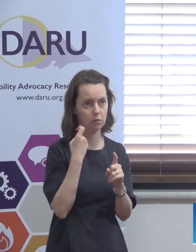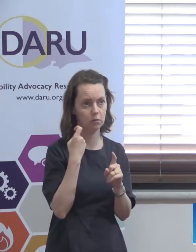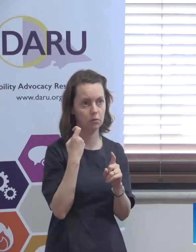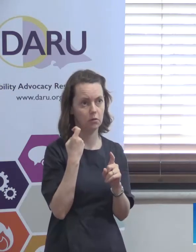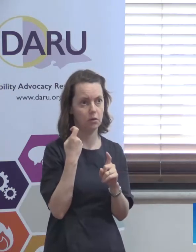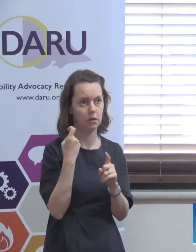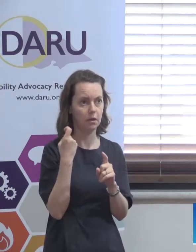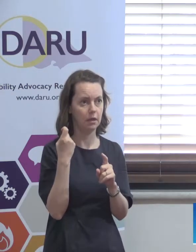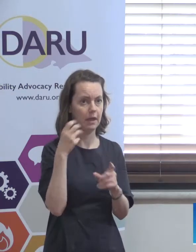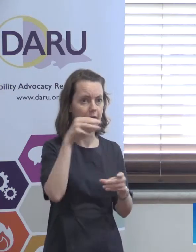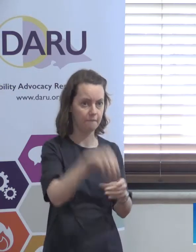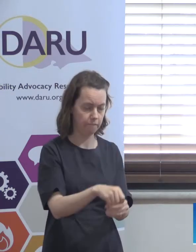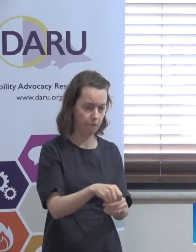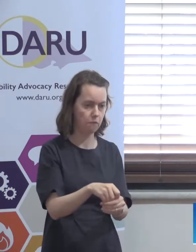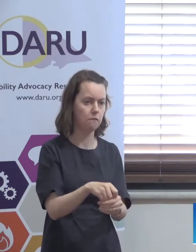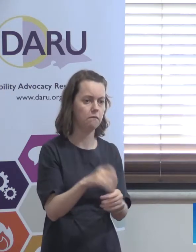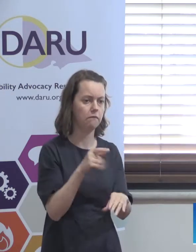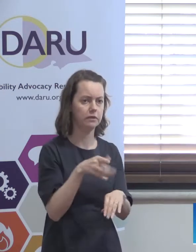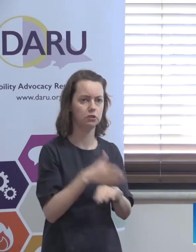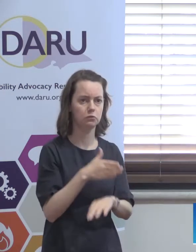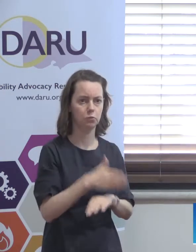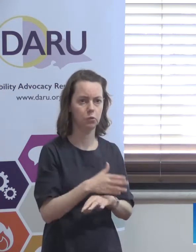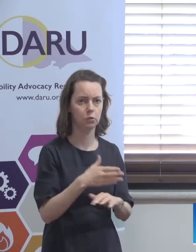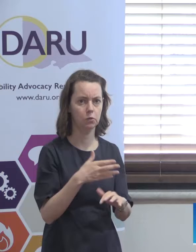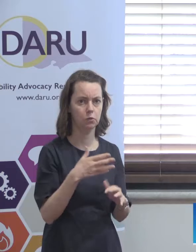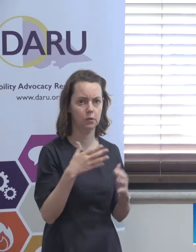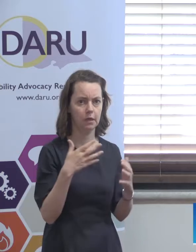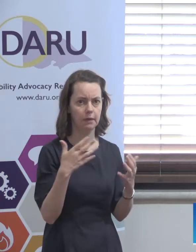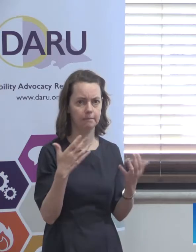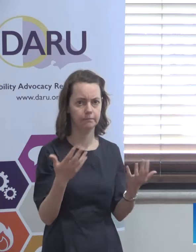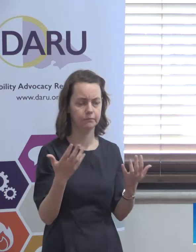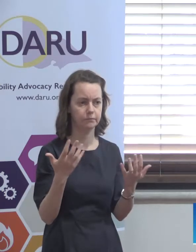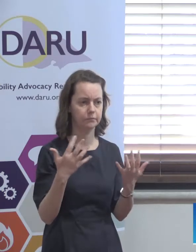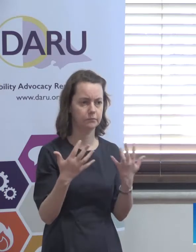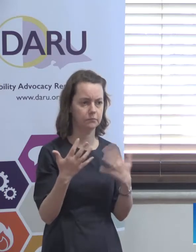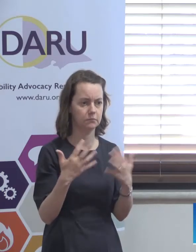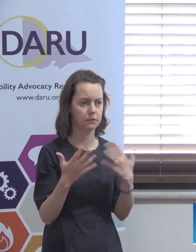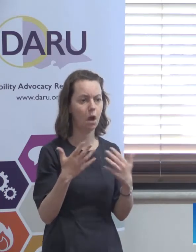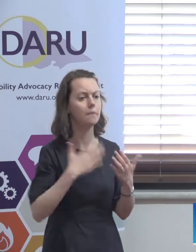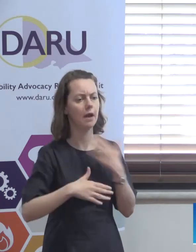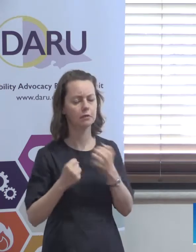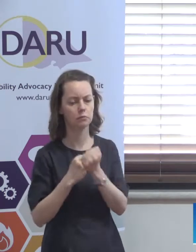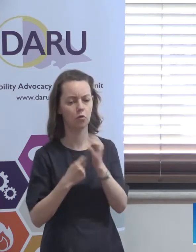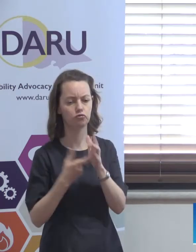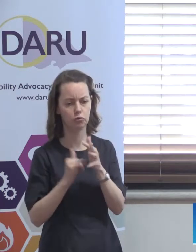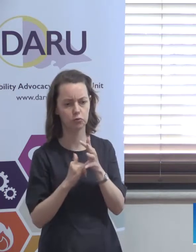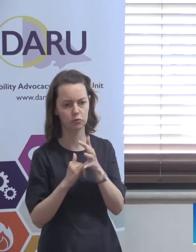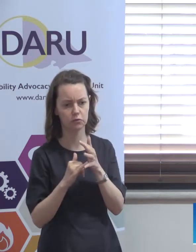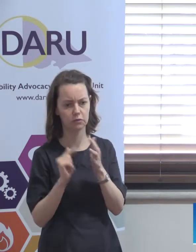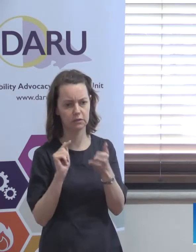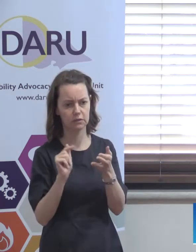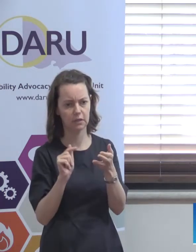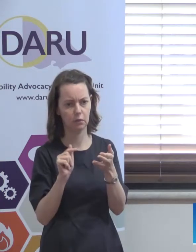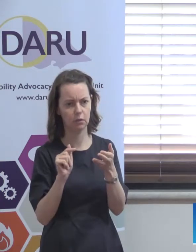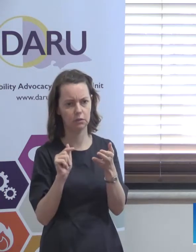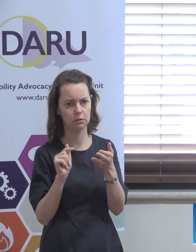advocates will be involved in all of this and the behaviour support rules are a particular one